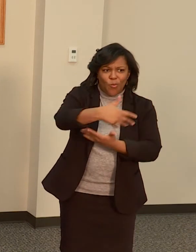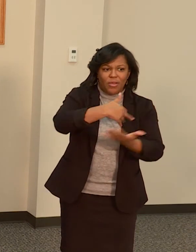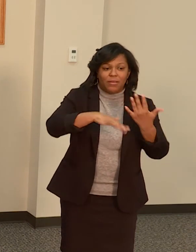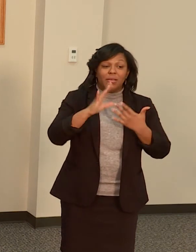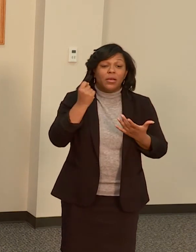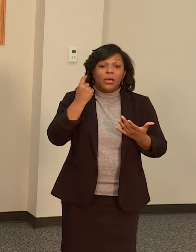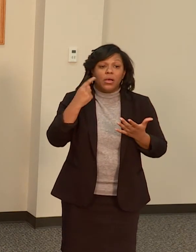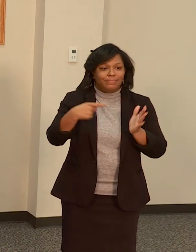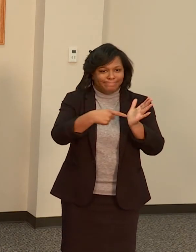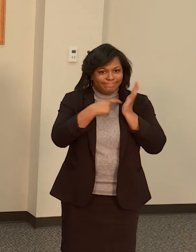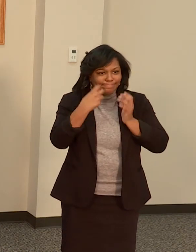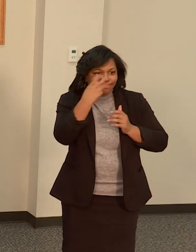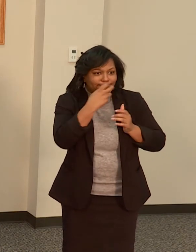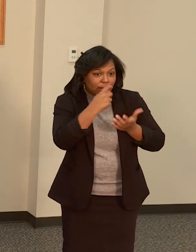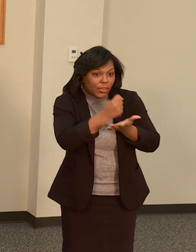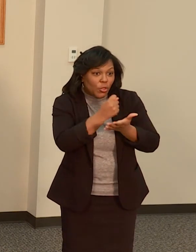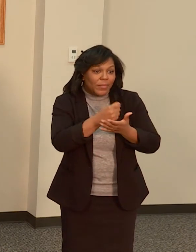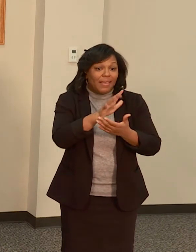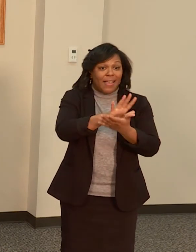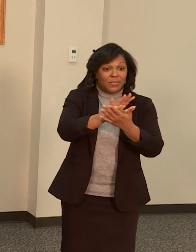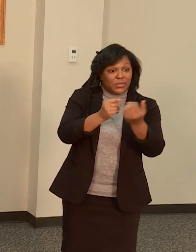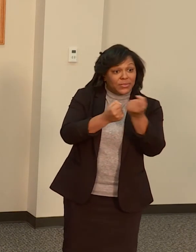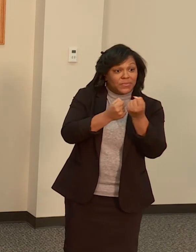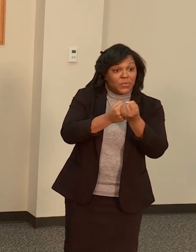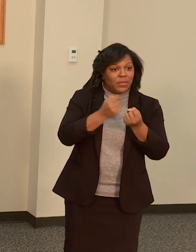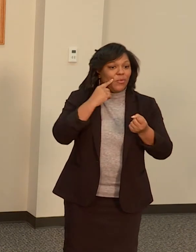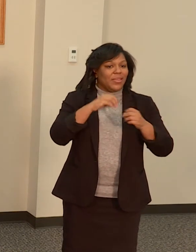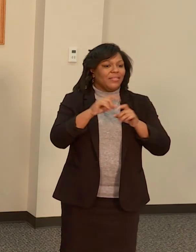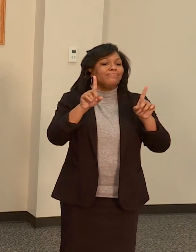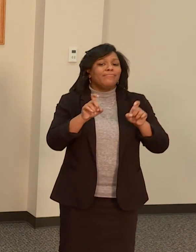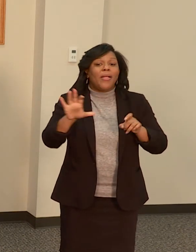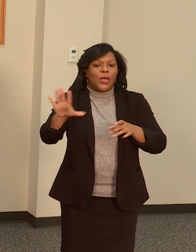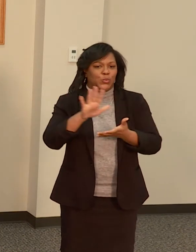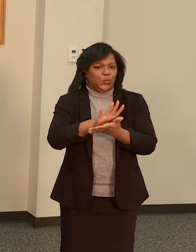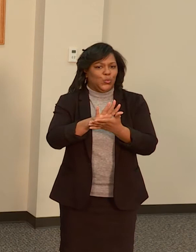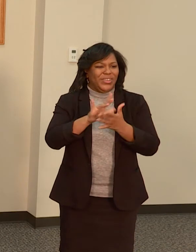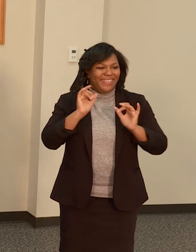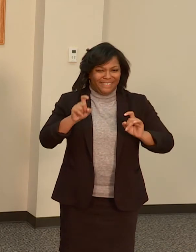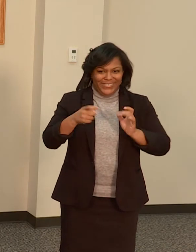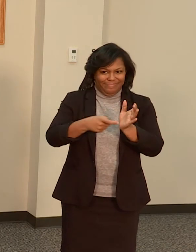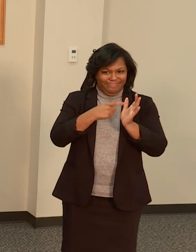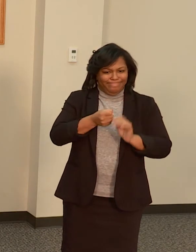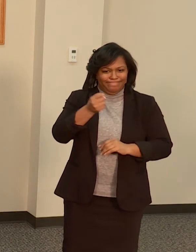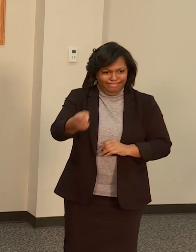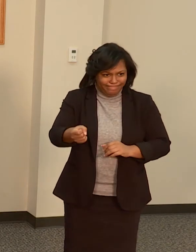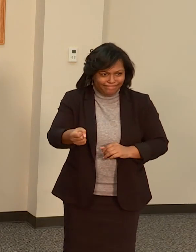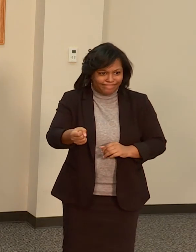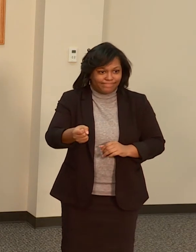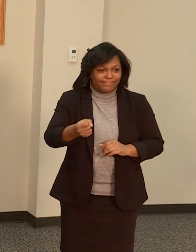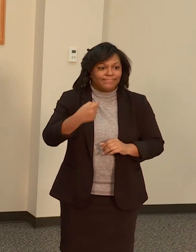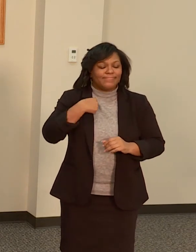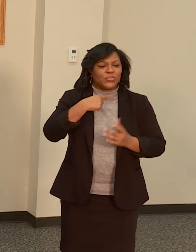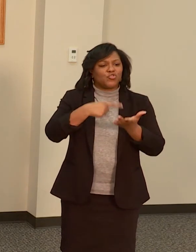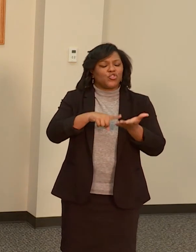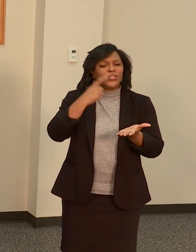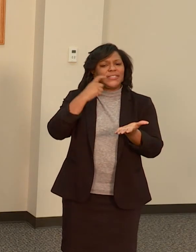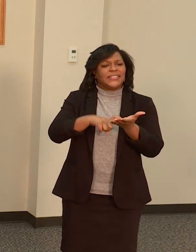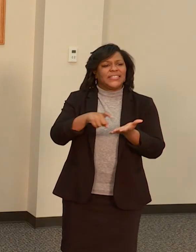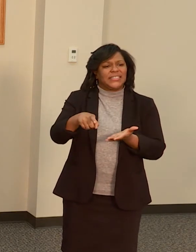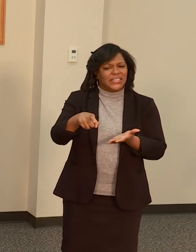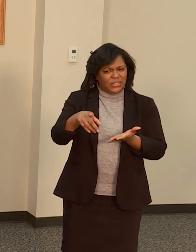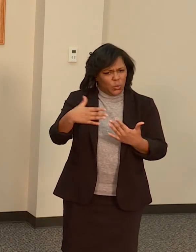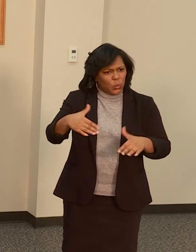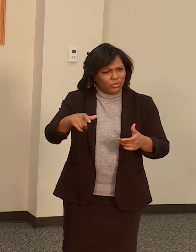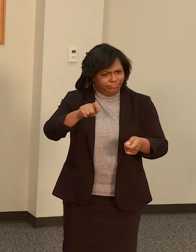in order to be successful in their school settings. I started to see a drastic change in my kids physically and emotionally.